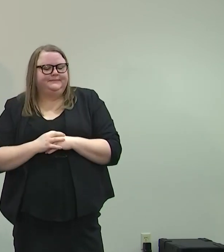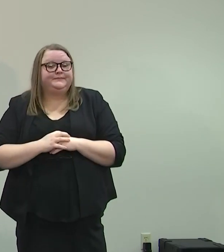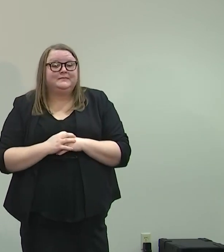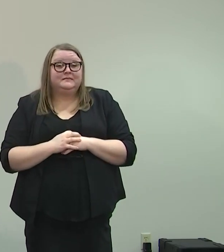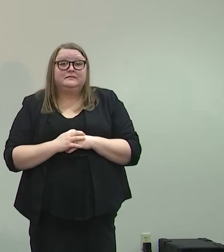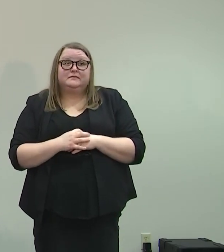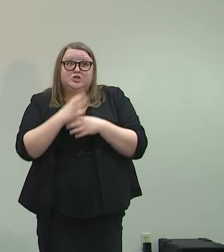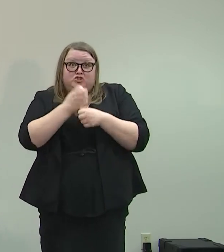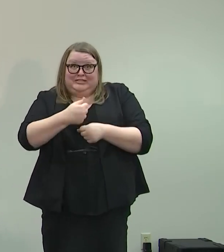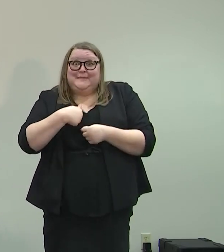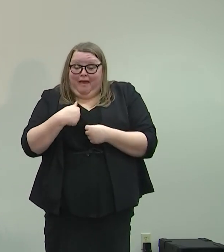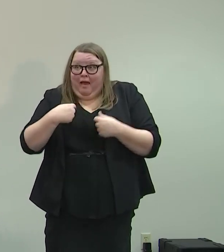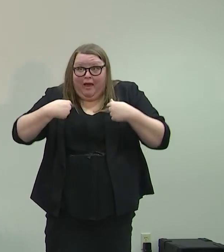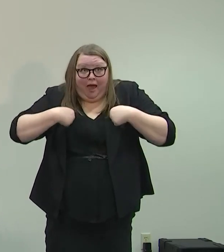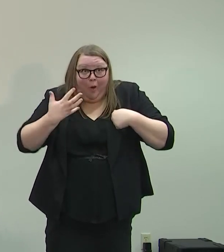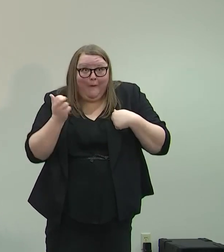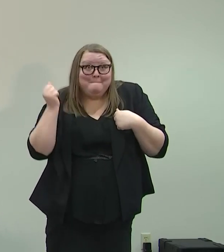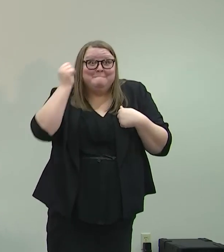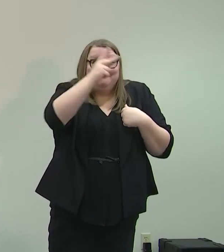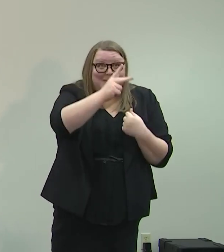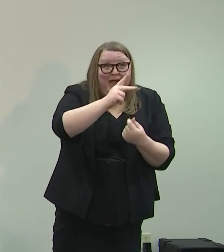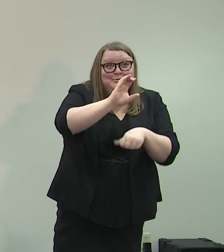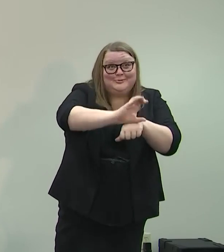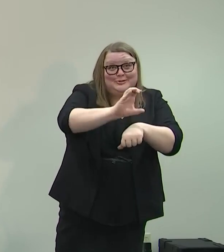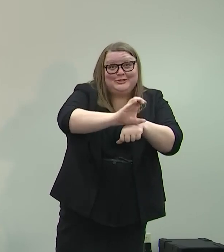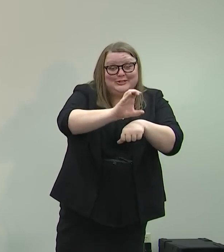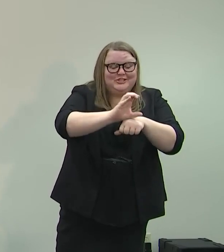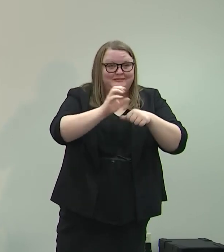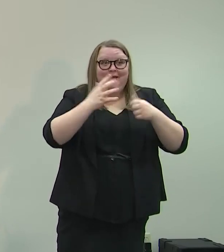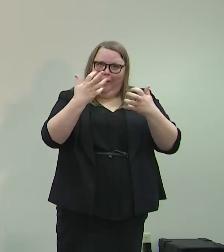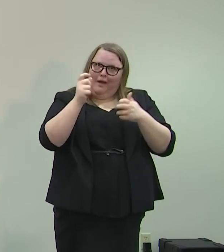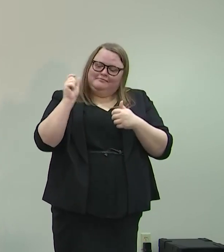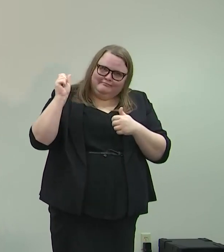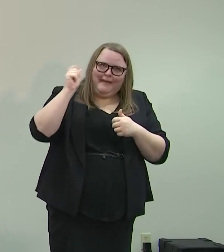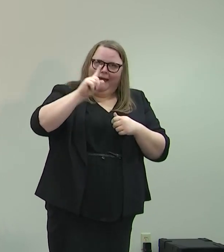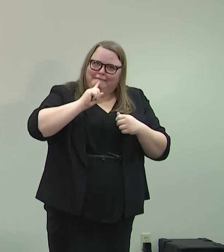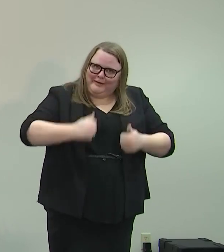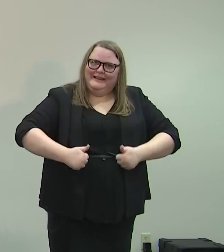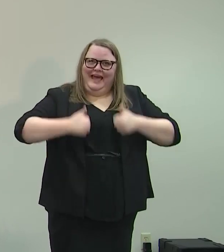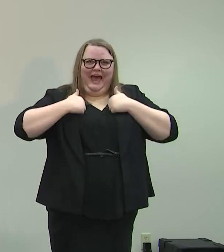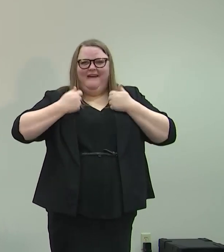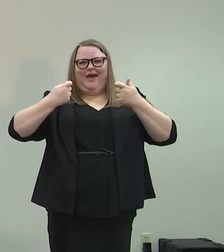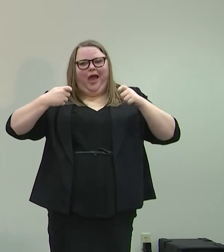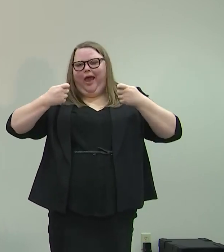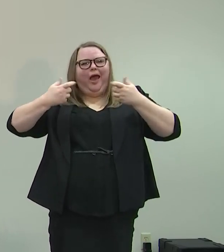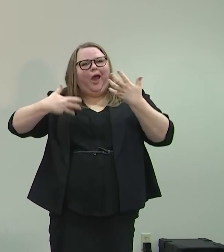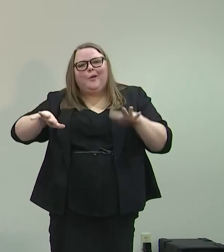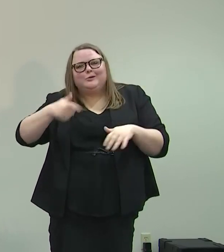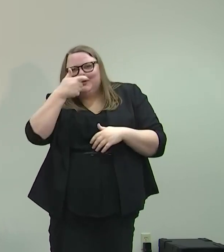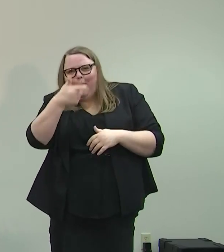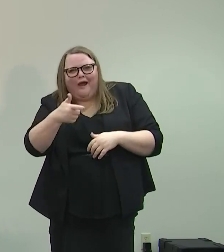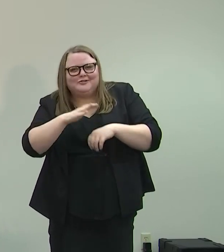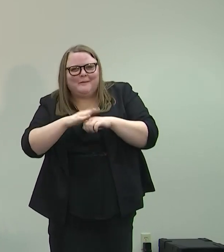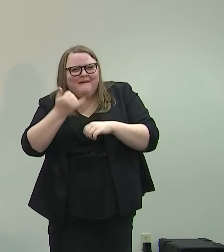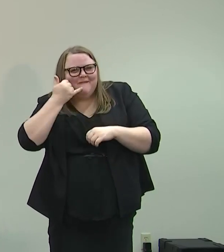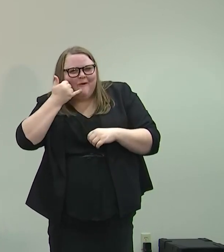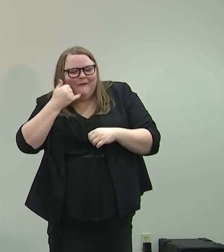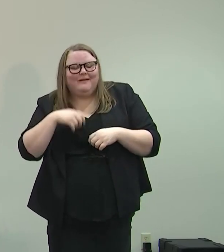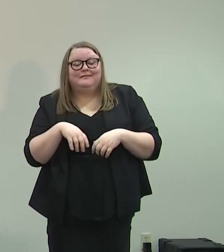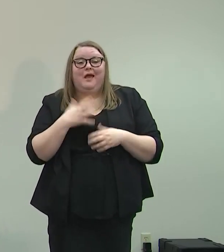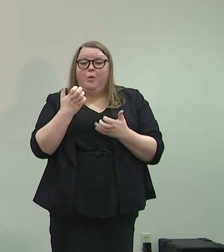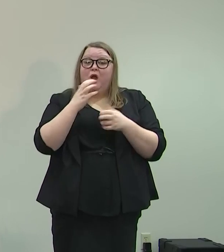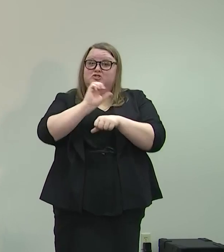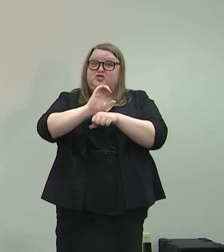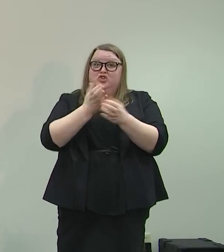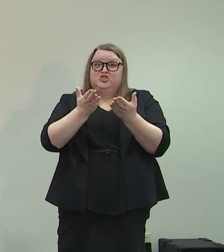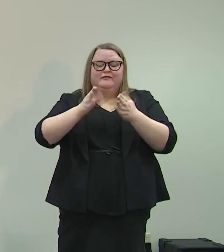I want to get back to church. I want to go back to Mass Live instead of watching it on my phone every weekend. I want church services to be able to expand their